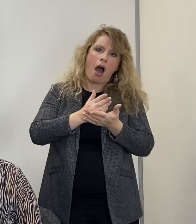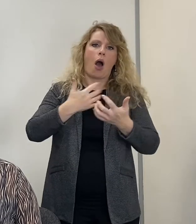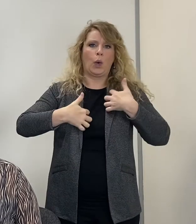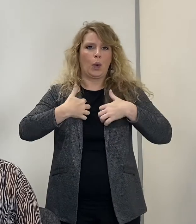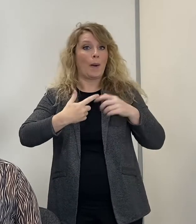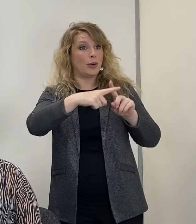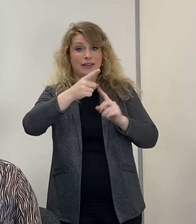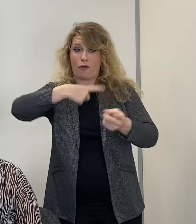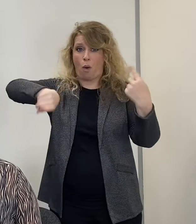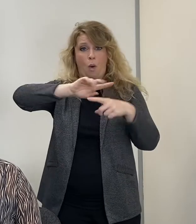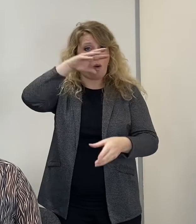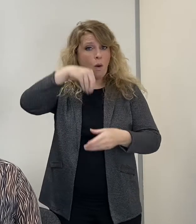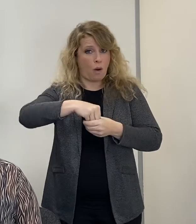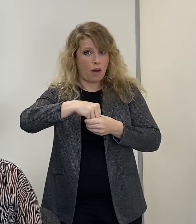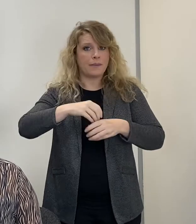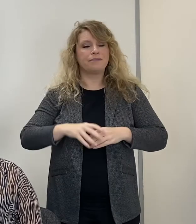positive for everyone.